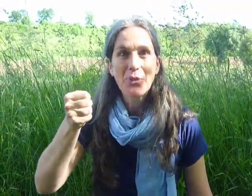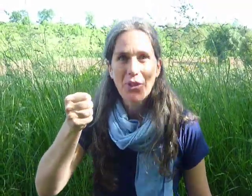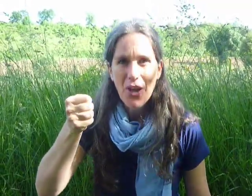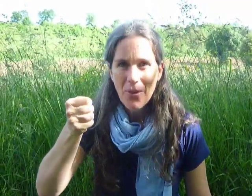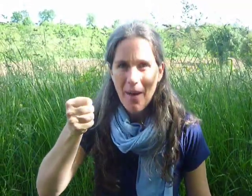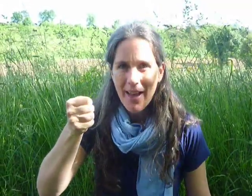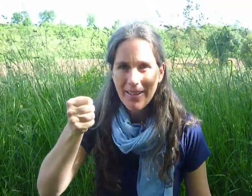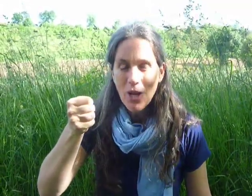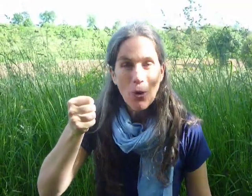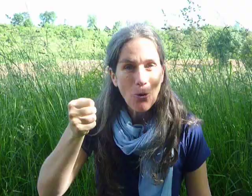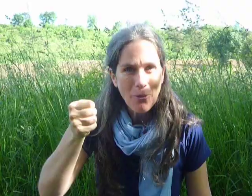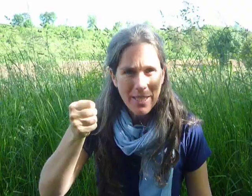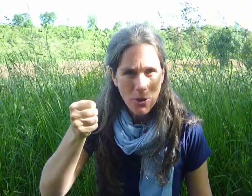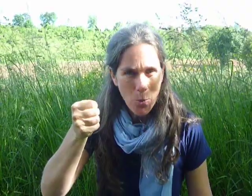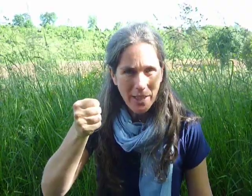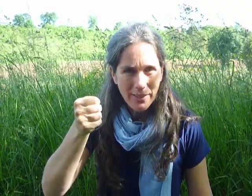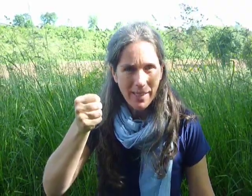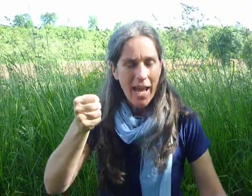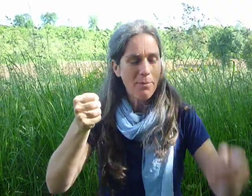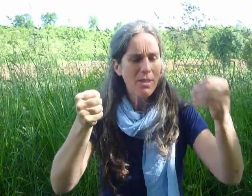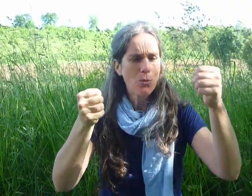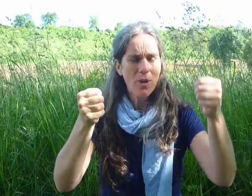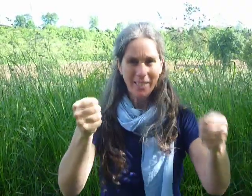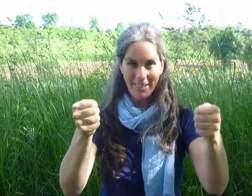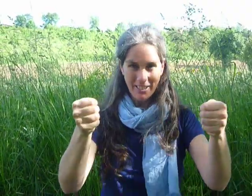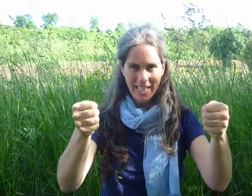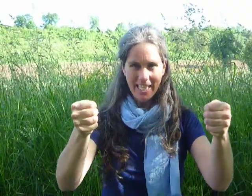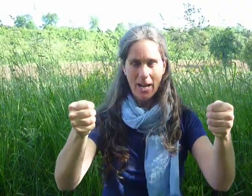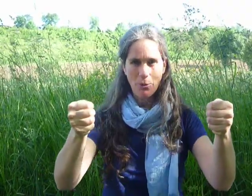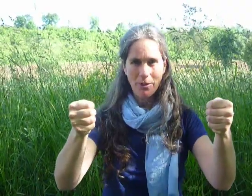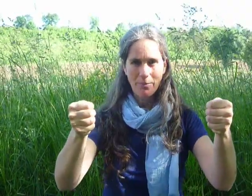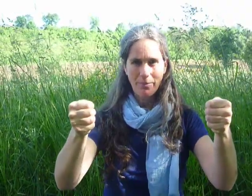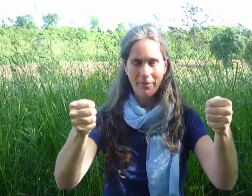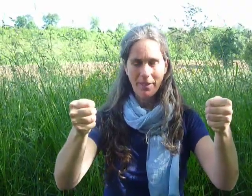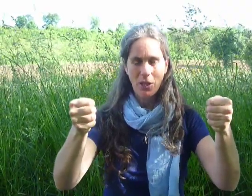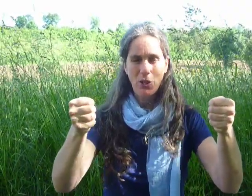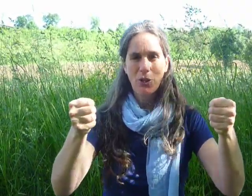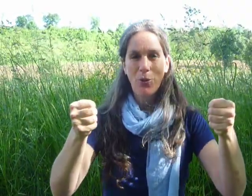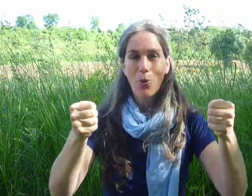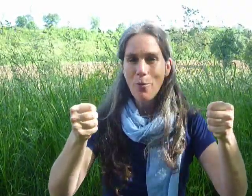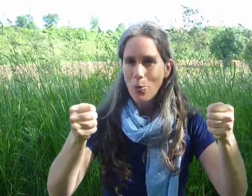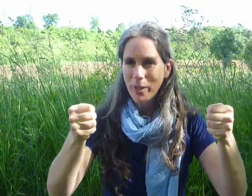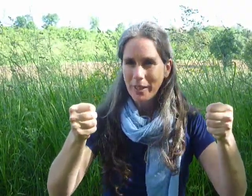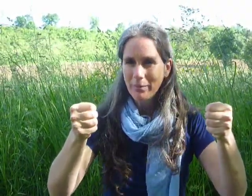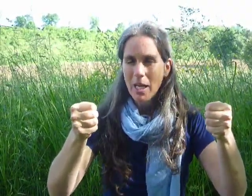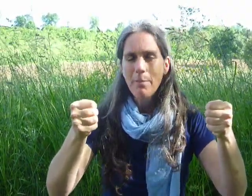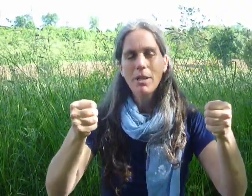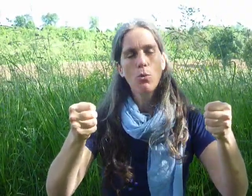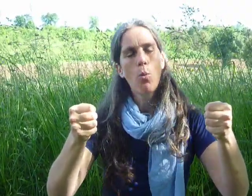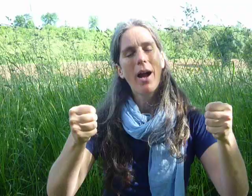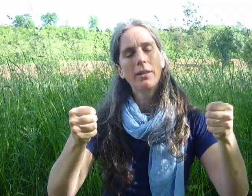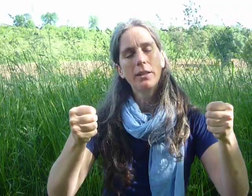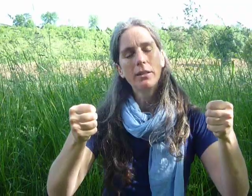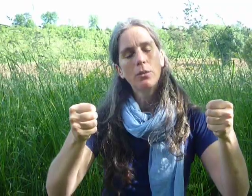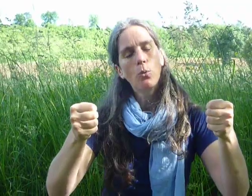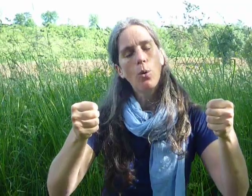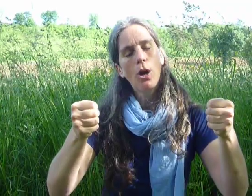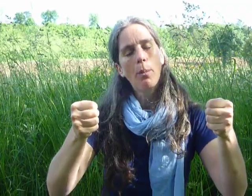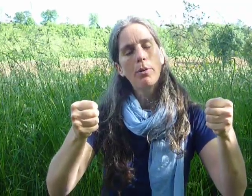was another man called Mr. Wiggle and Mr. Wiggle lived in this house. One morning Mr. Waggle woke up.